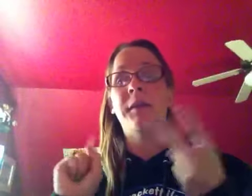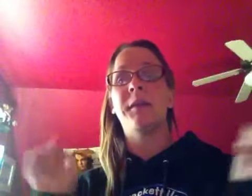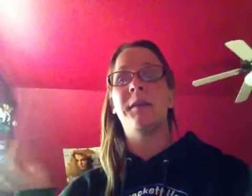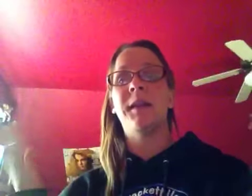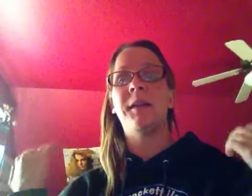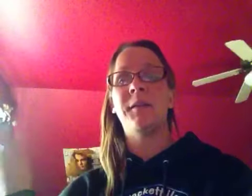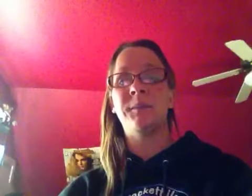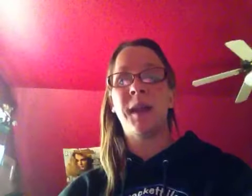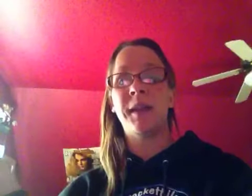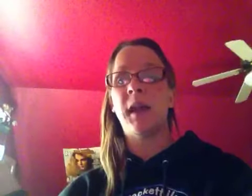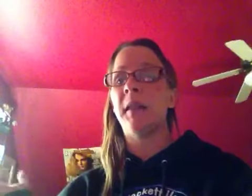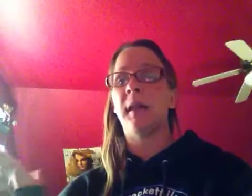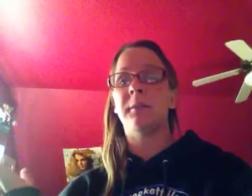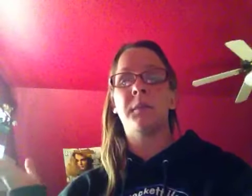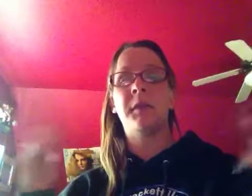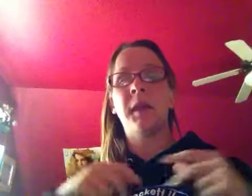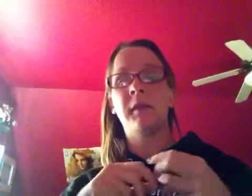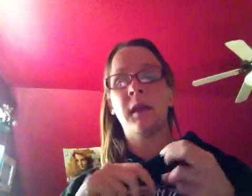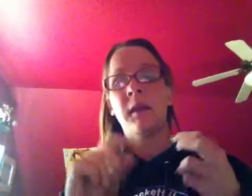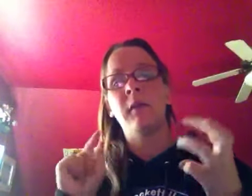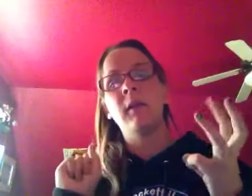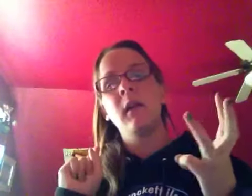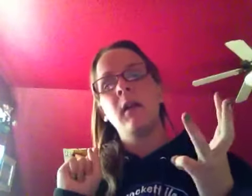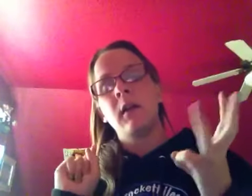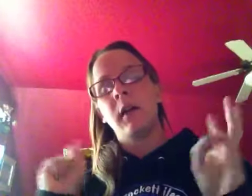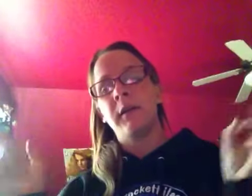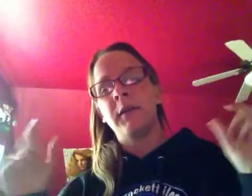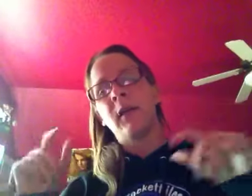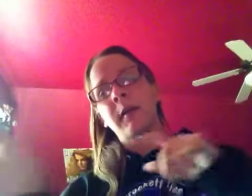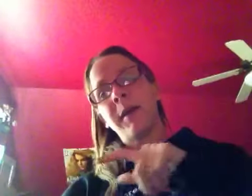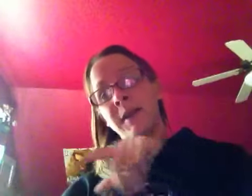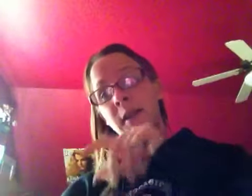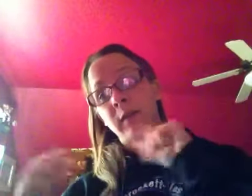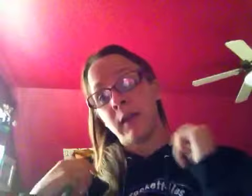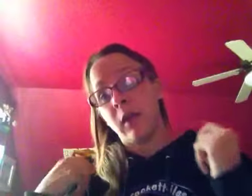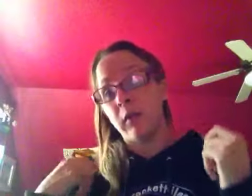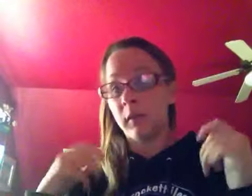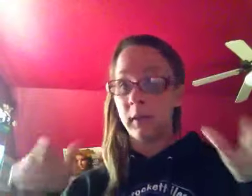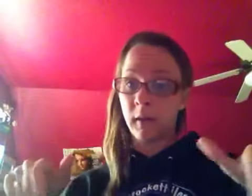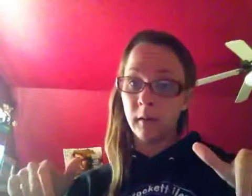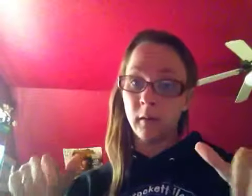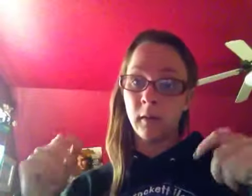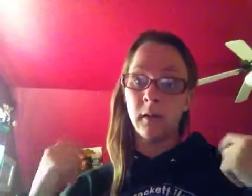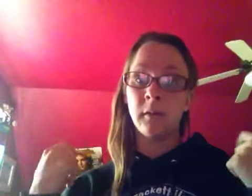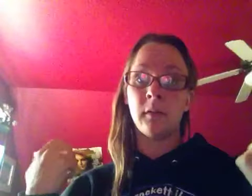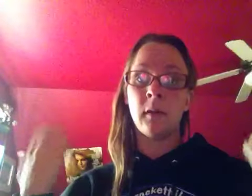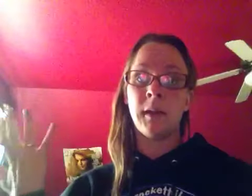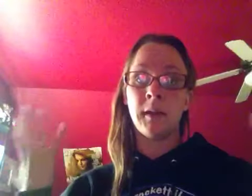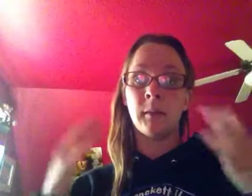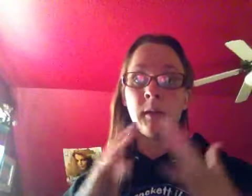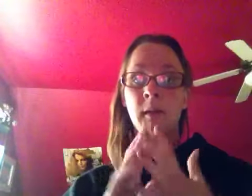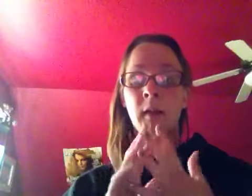creative and paint I like designing stuff if you saw like my knitting videos and knitting tutorials you know I like to be creative